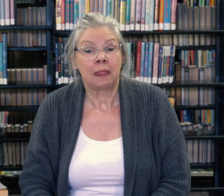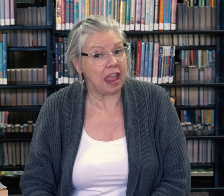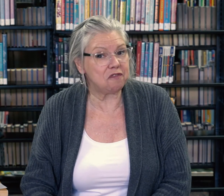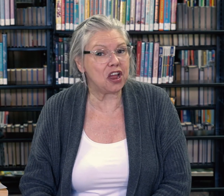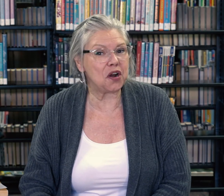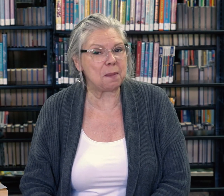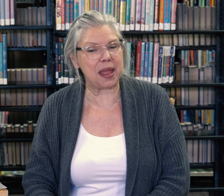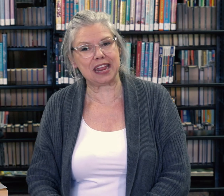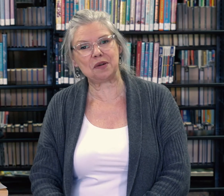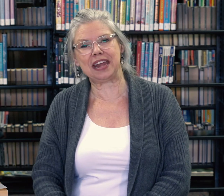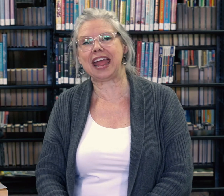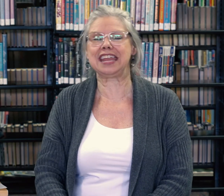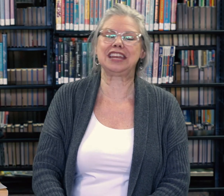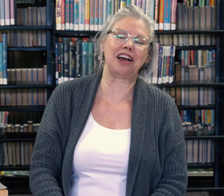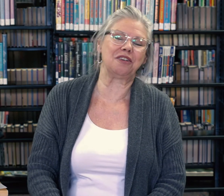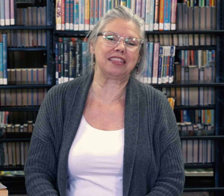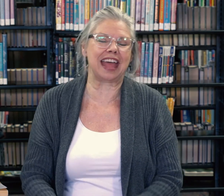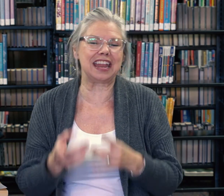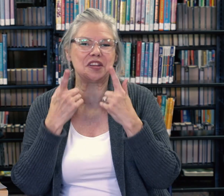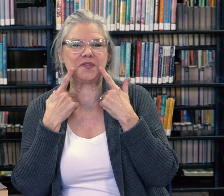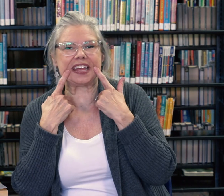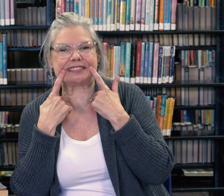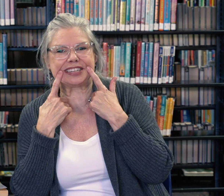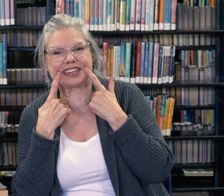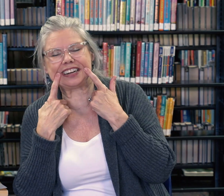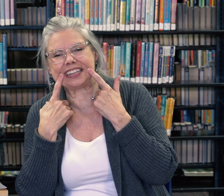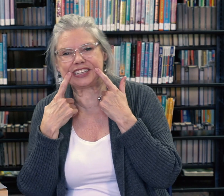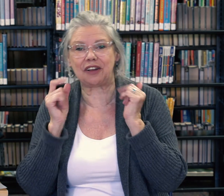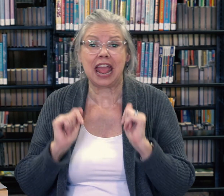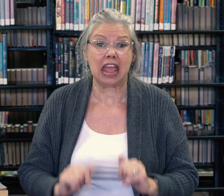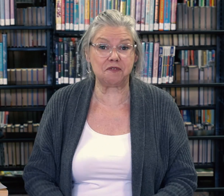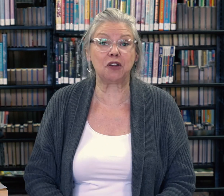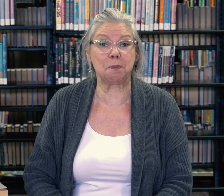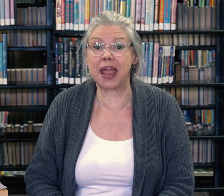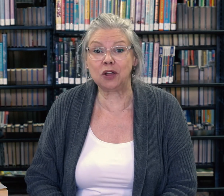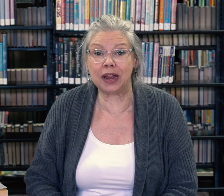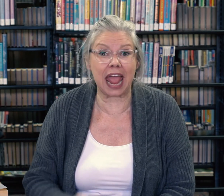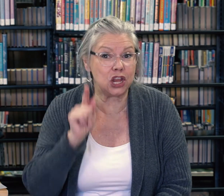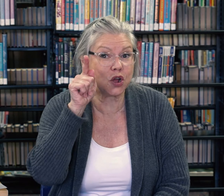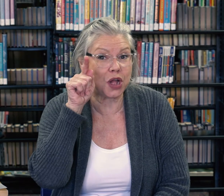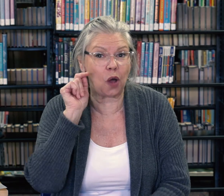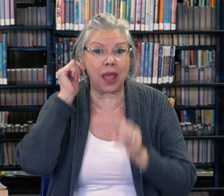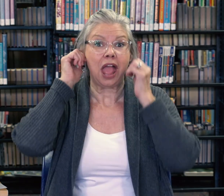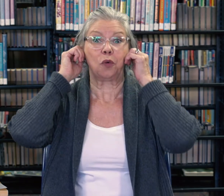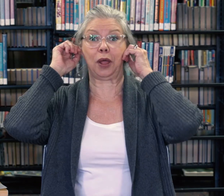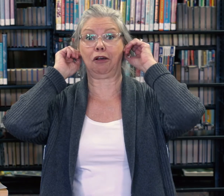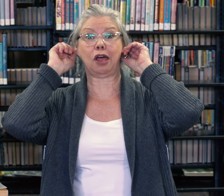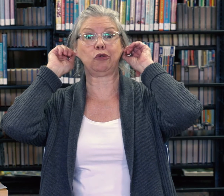If you're a penguin and you know it, then your face will surely show it. If you're a penguin and you know it, wiggle those